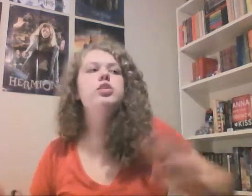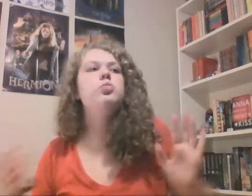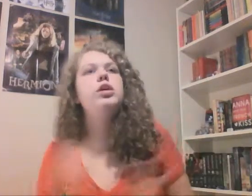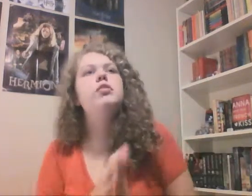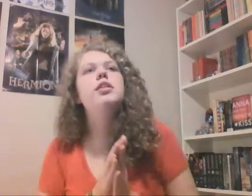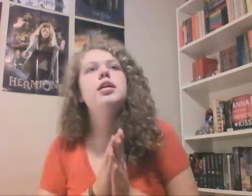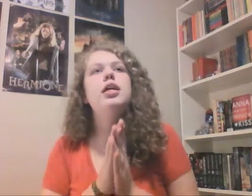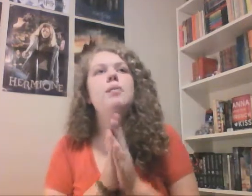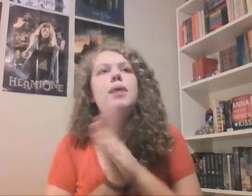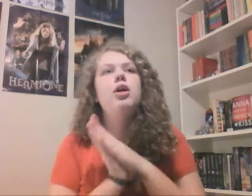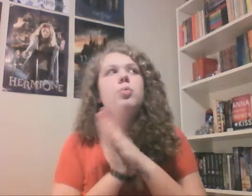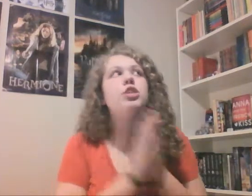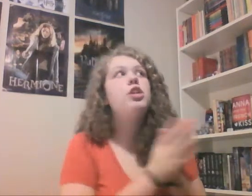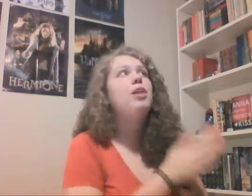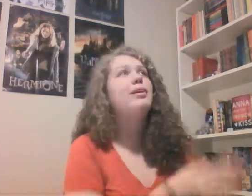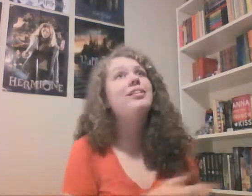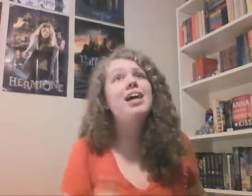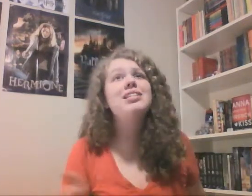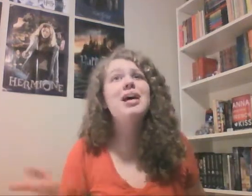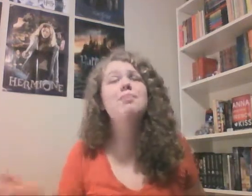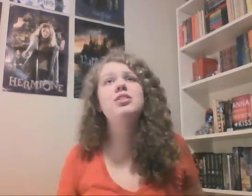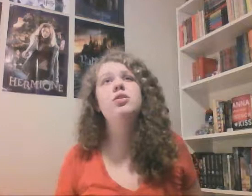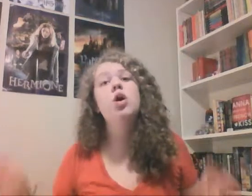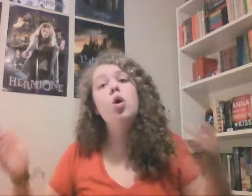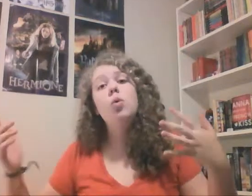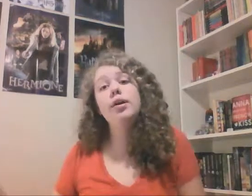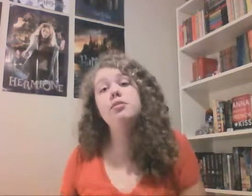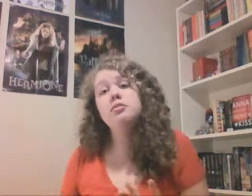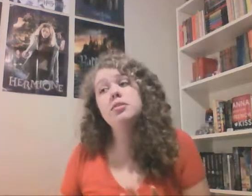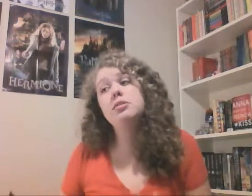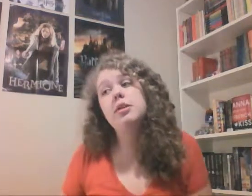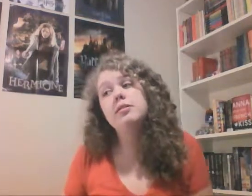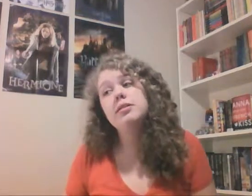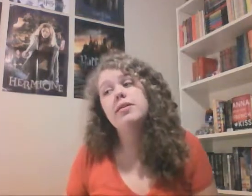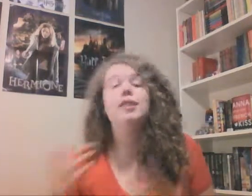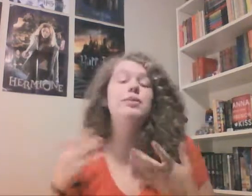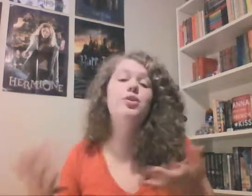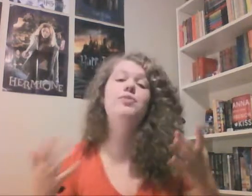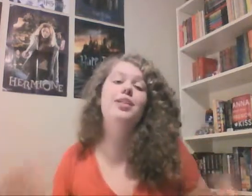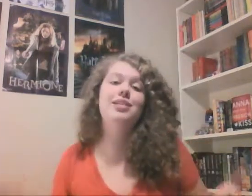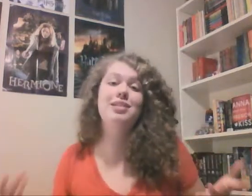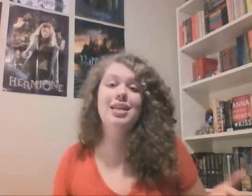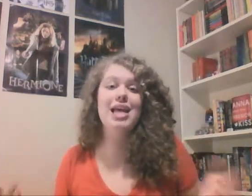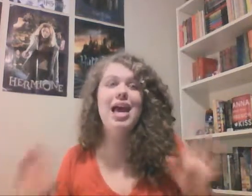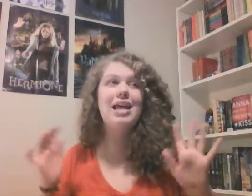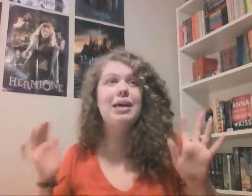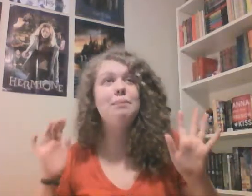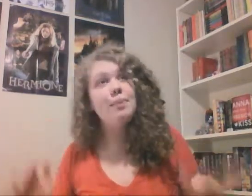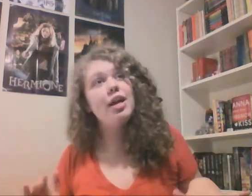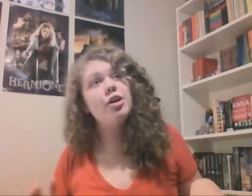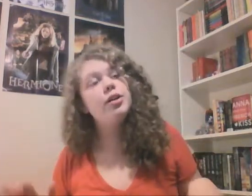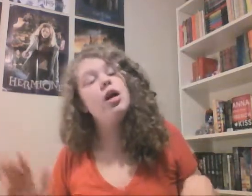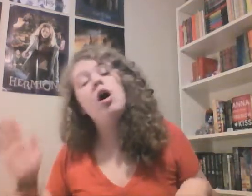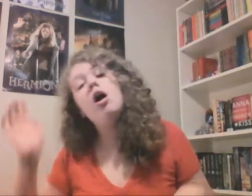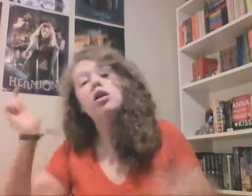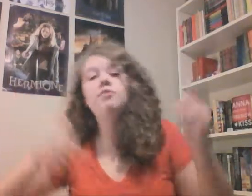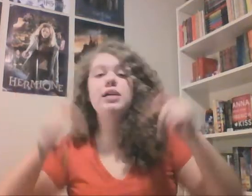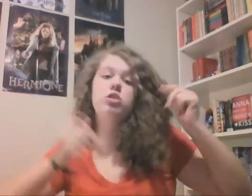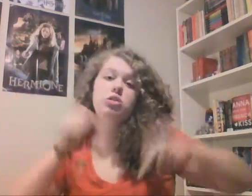what you're thinking about it what you thought about the last episode where you think the show is going let me know if you think it's gonna get any better all of my social